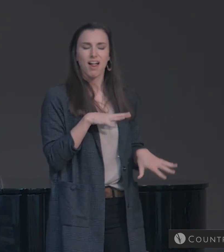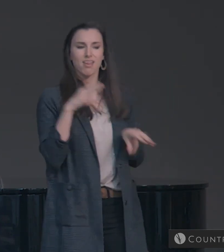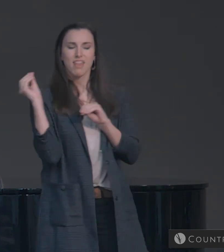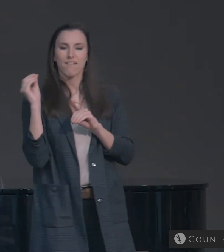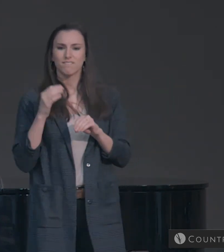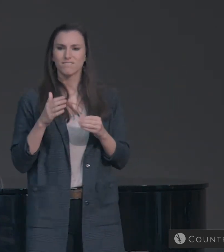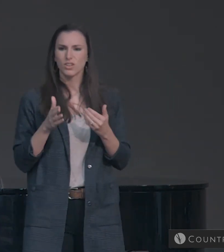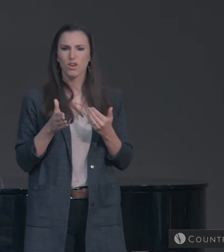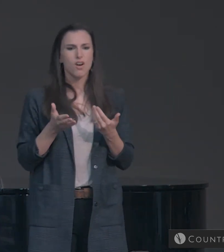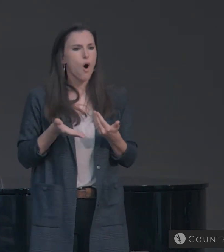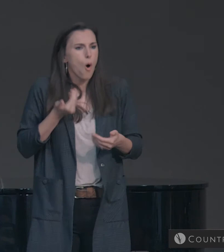almost shaking.